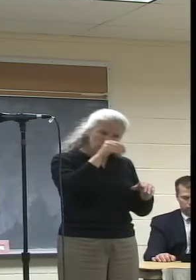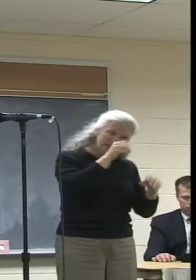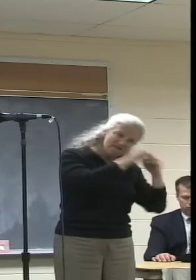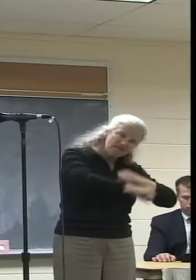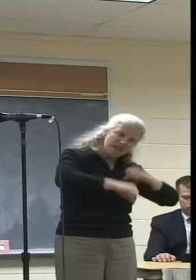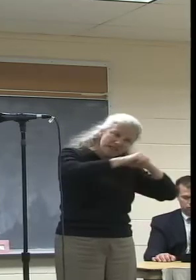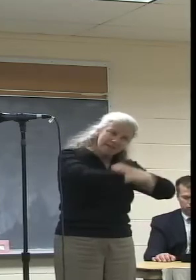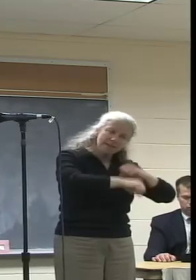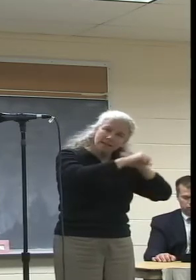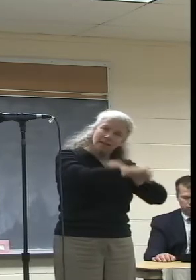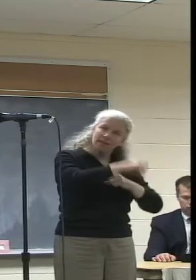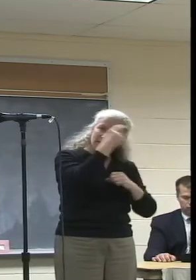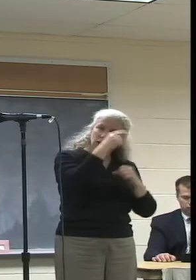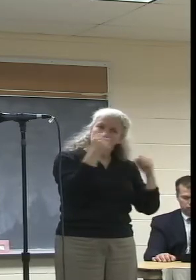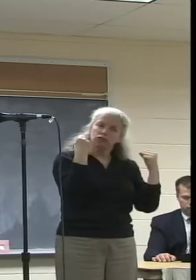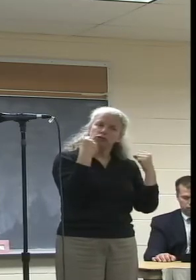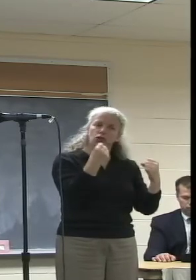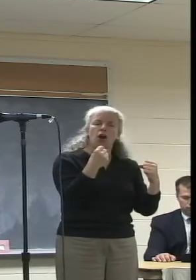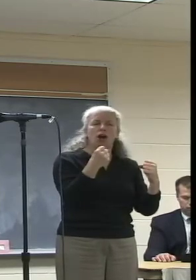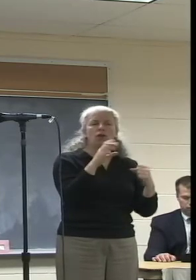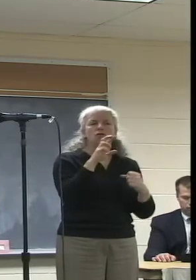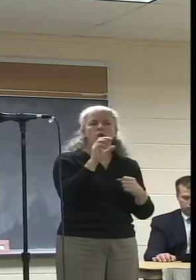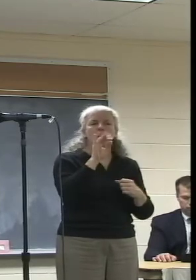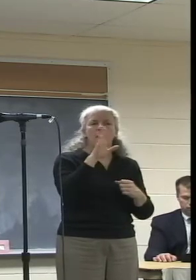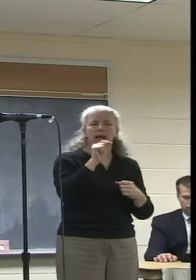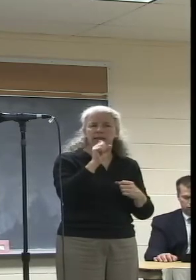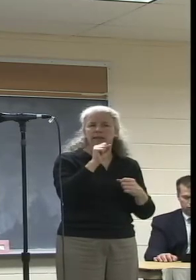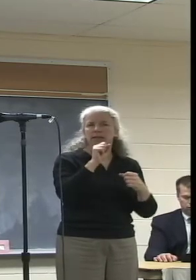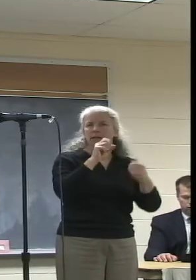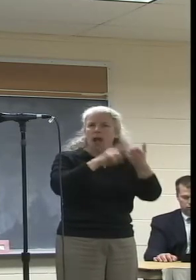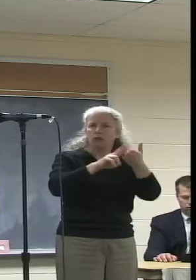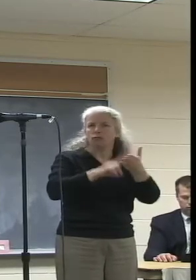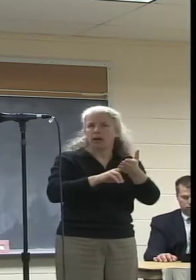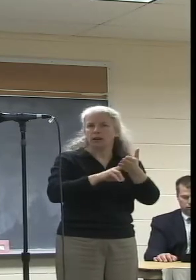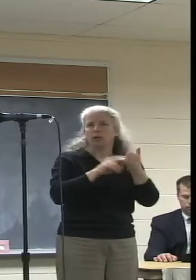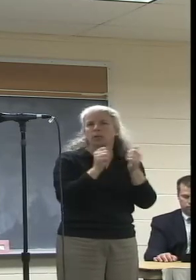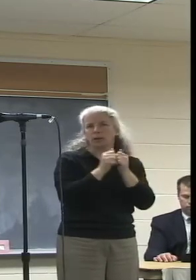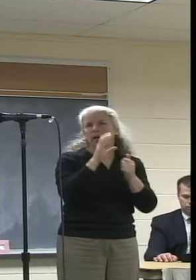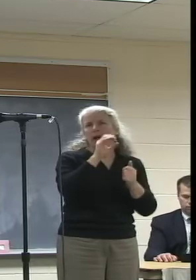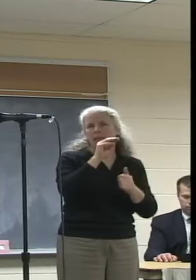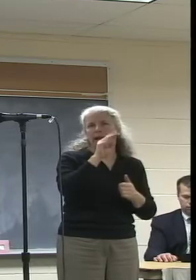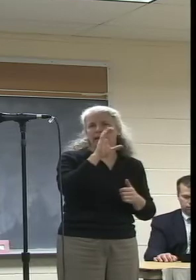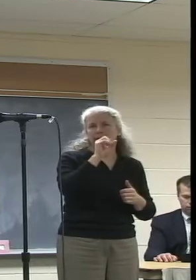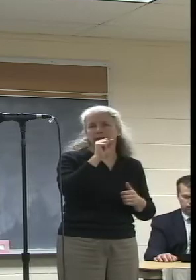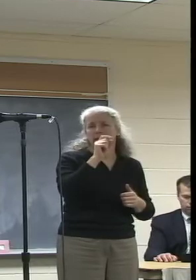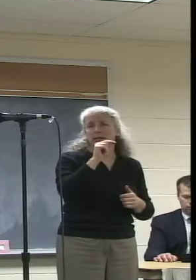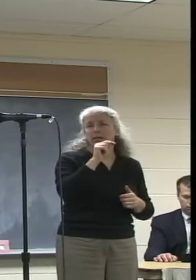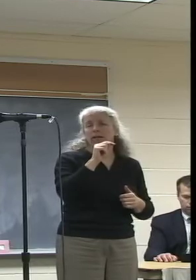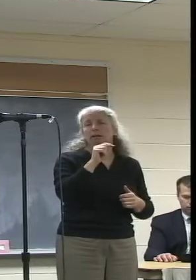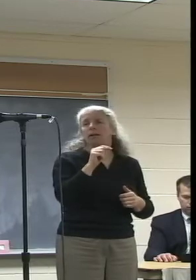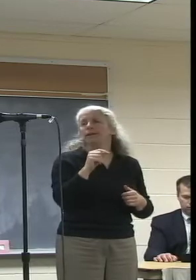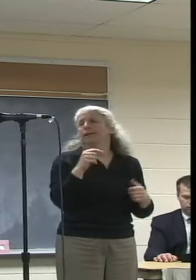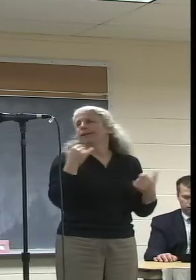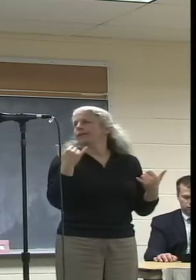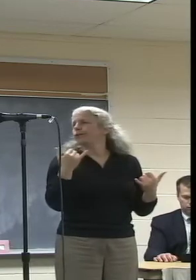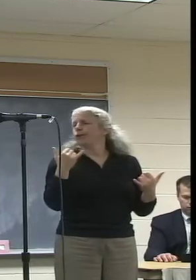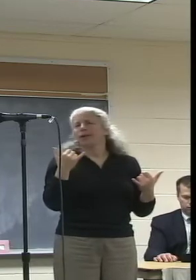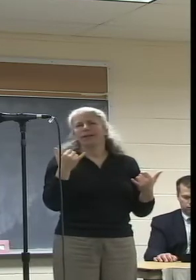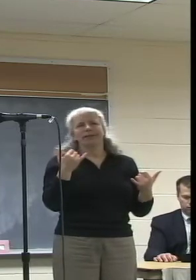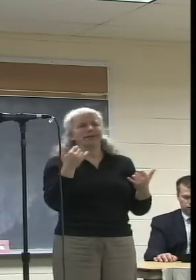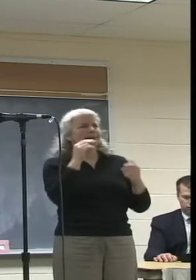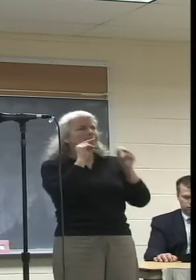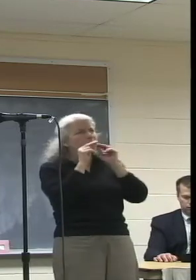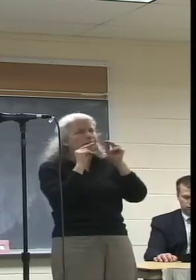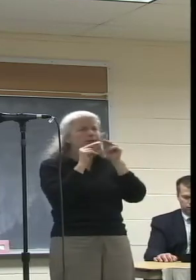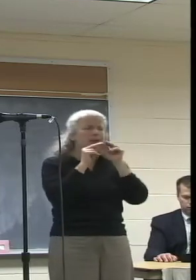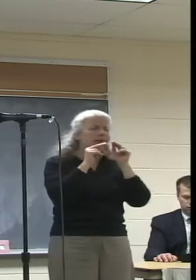for a strong, robust contract with Comcast. Now, this ascertainment and this contract stuff is